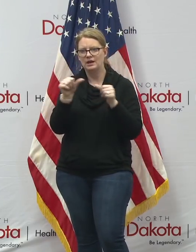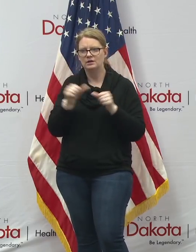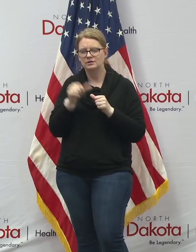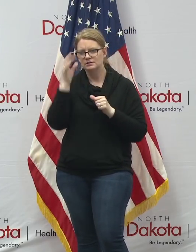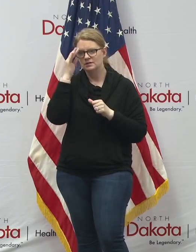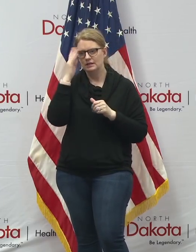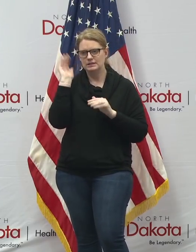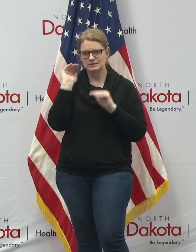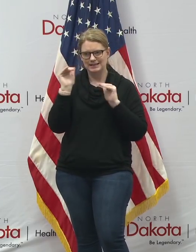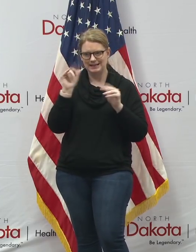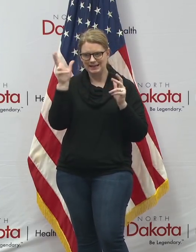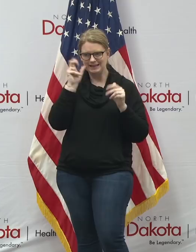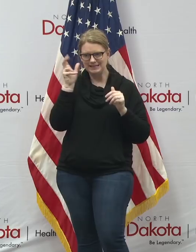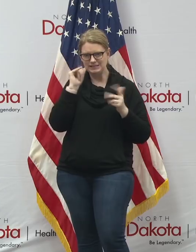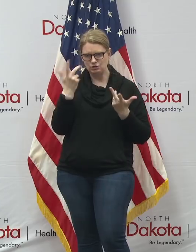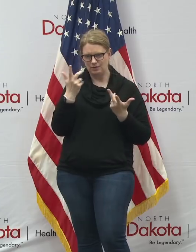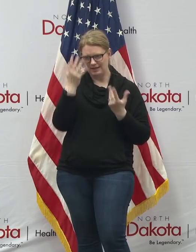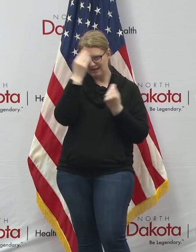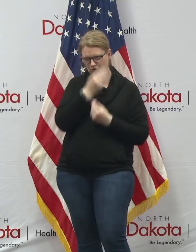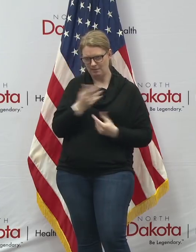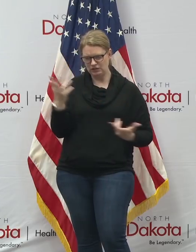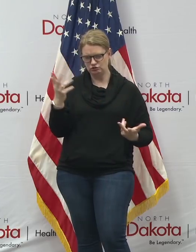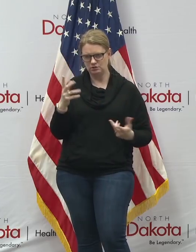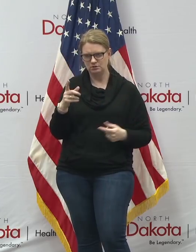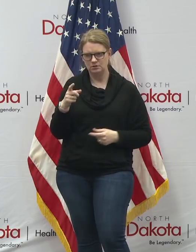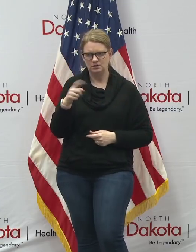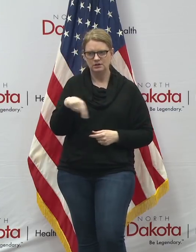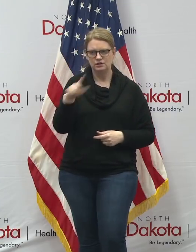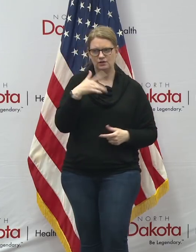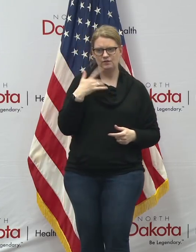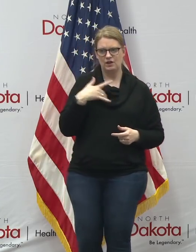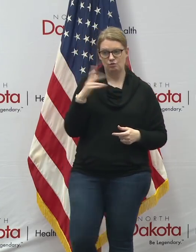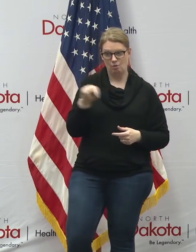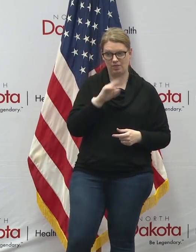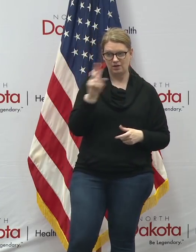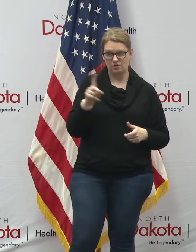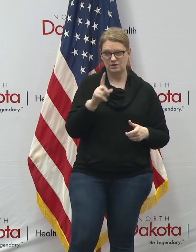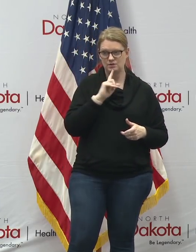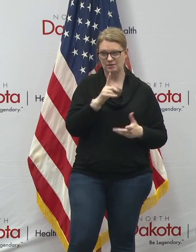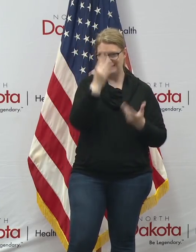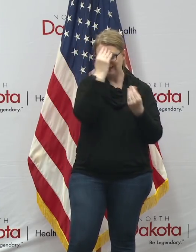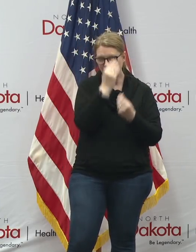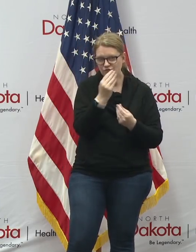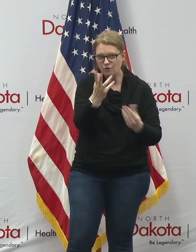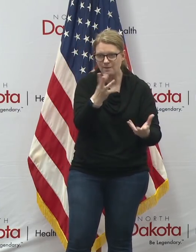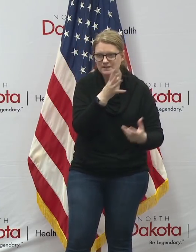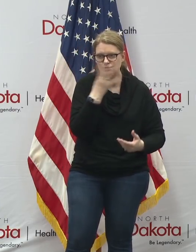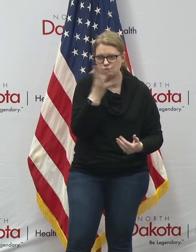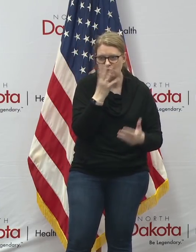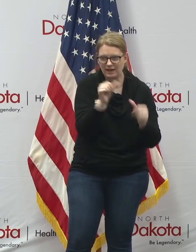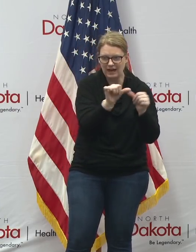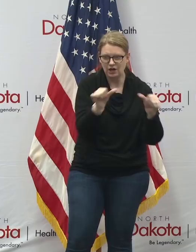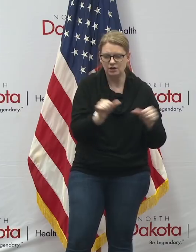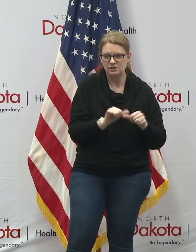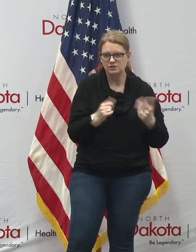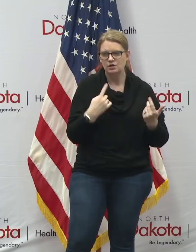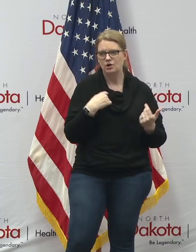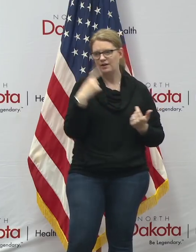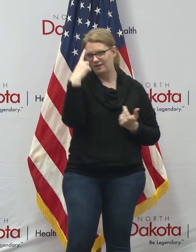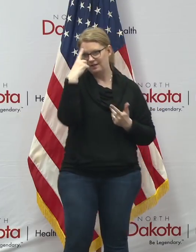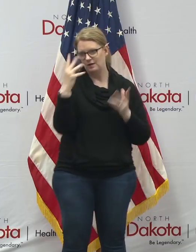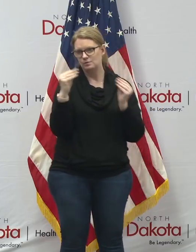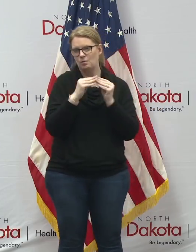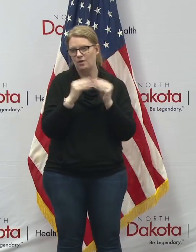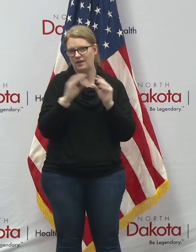the information because they're not invincible as well do you feel like north dakota has done enough to inform these rural areas or do you think there's more that could be done for them